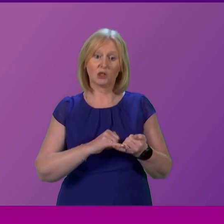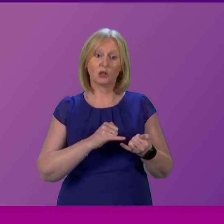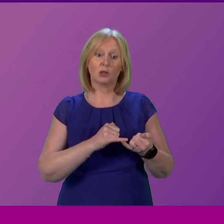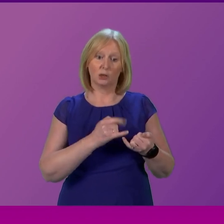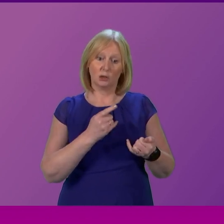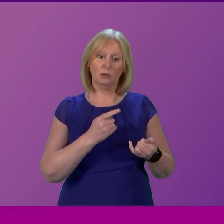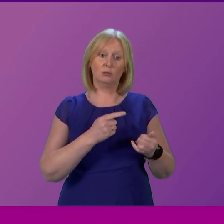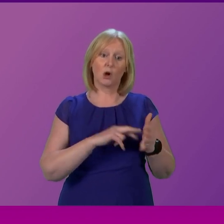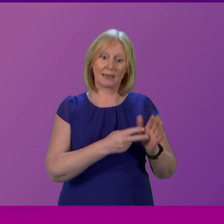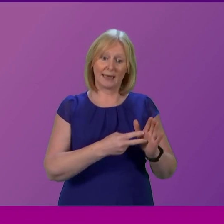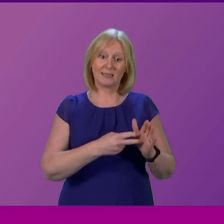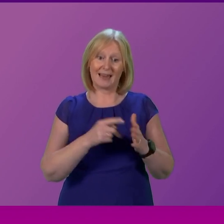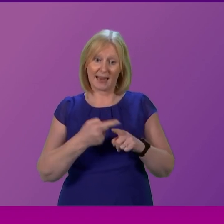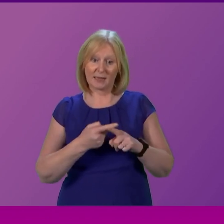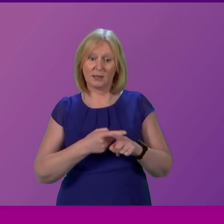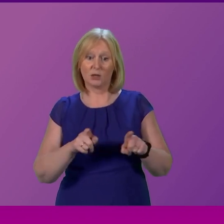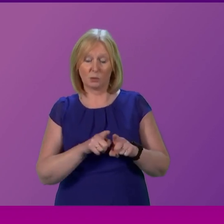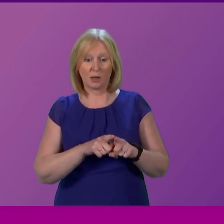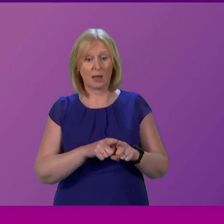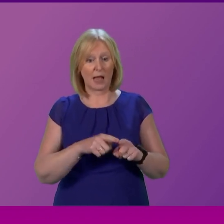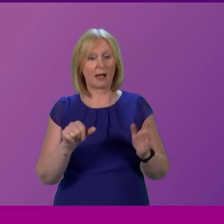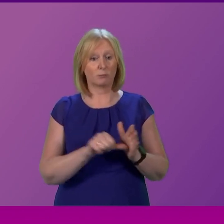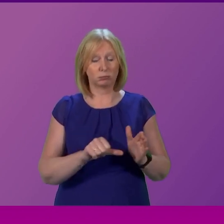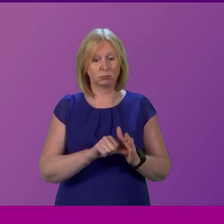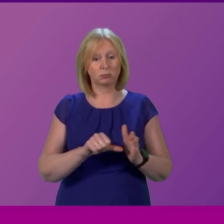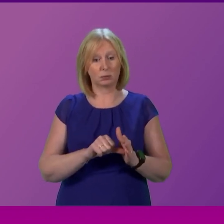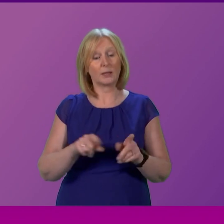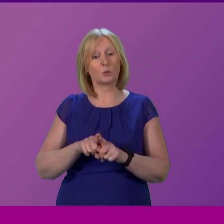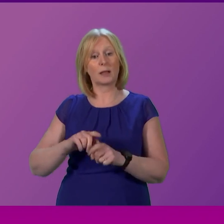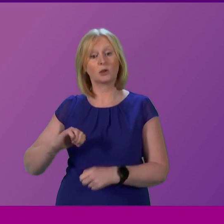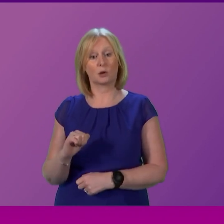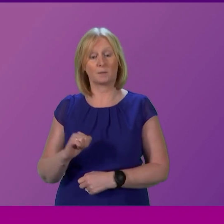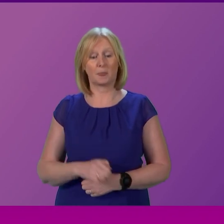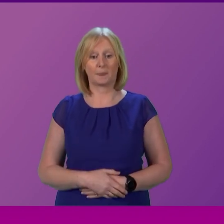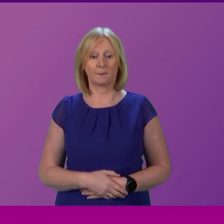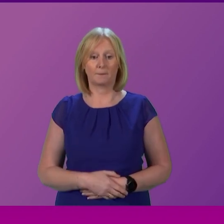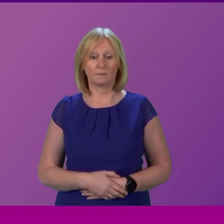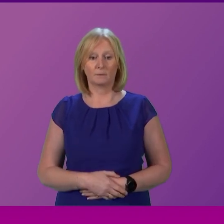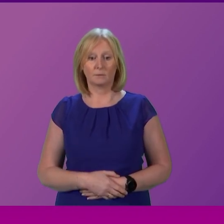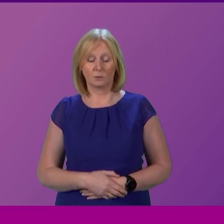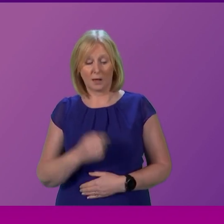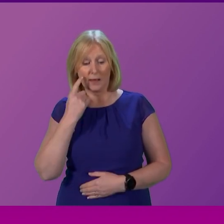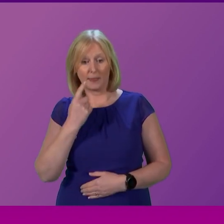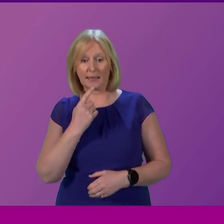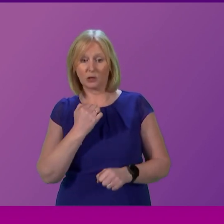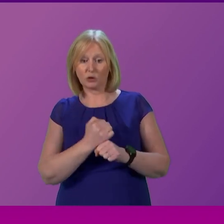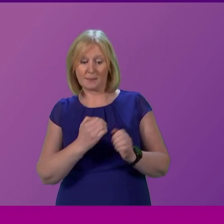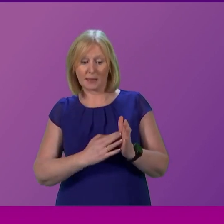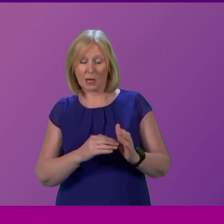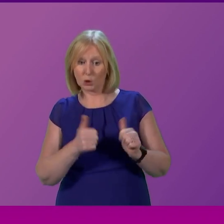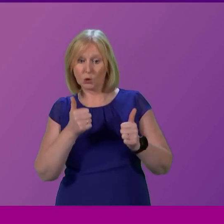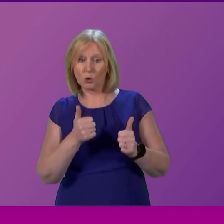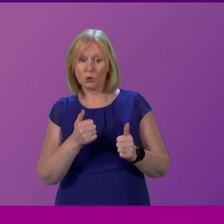from a social care perspective as well as an NHS perspective too so I think Gillian McKay makes a good suggestion in my next Four Nations meeting